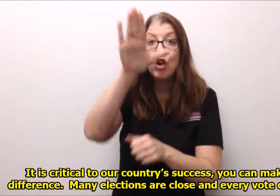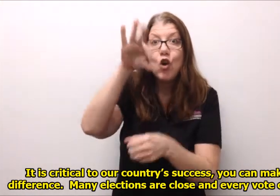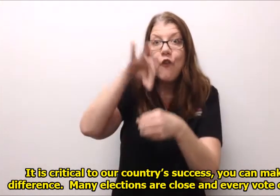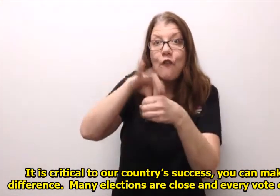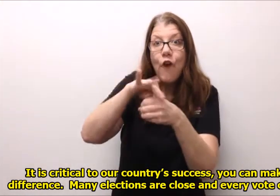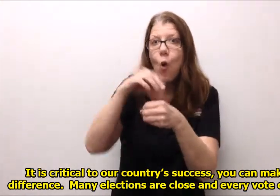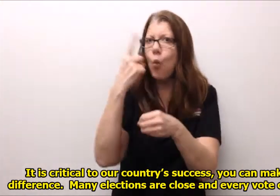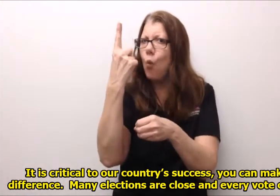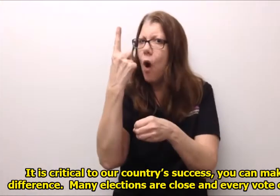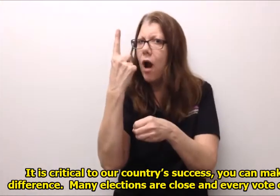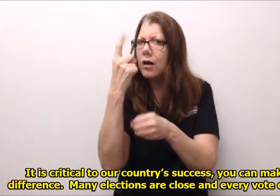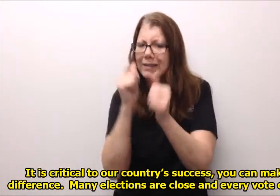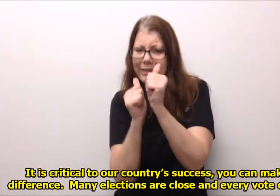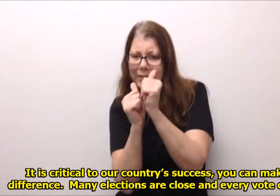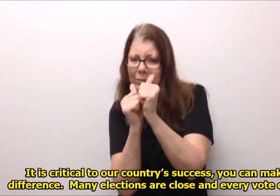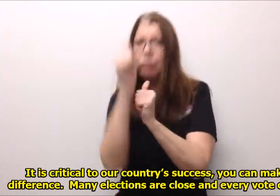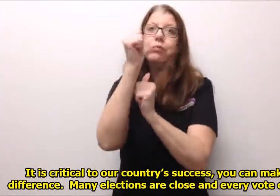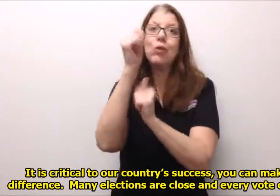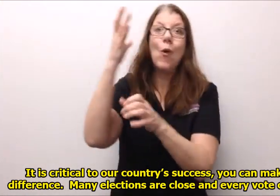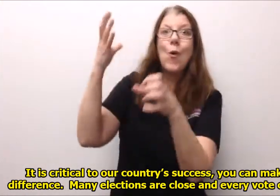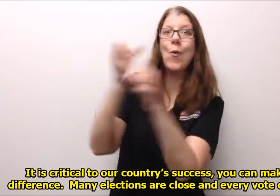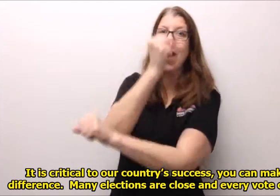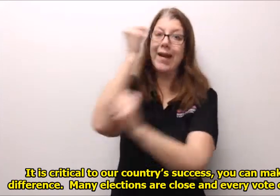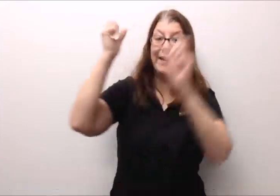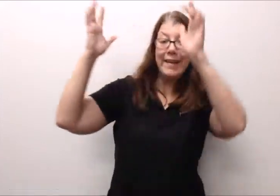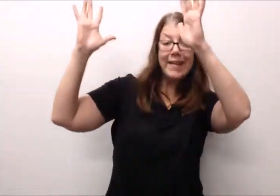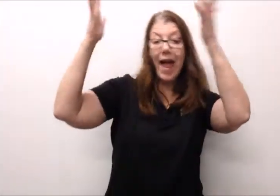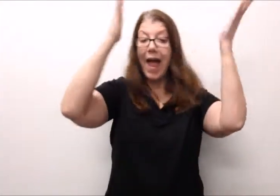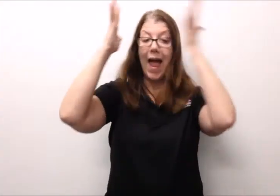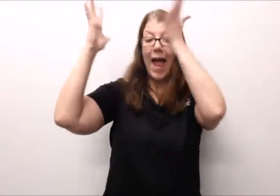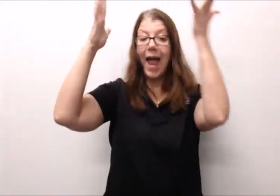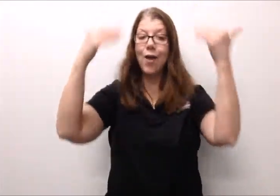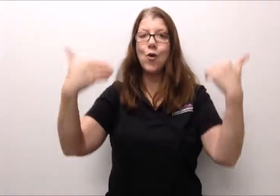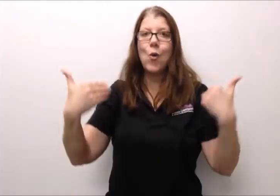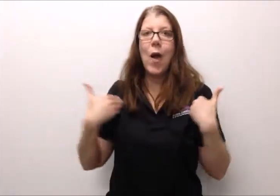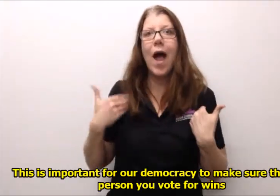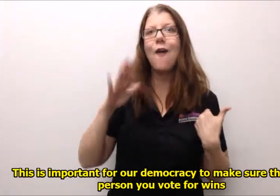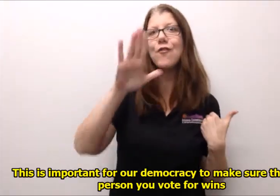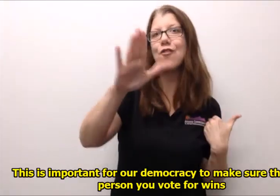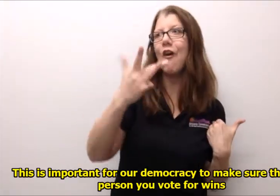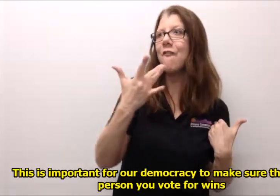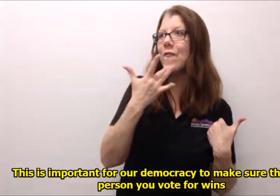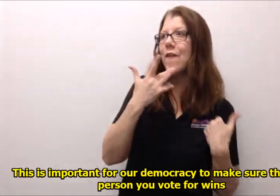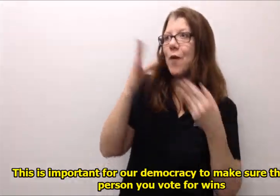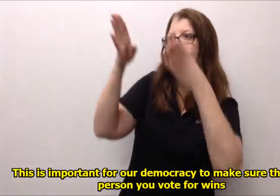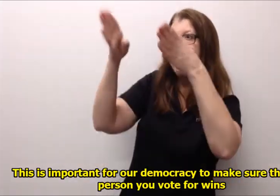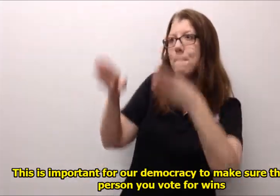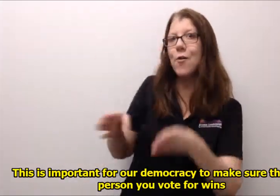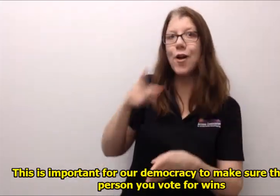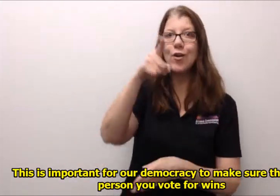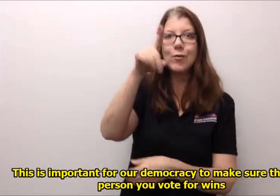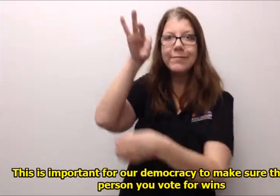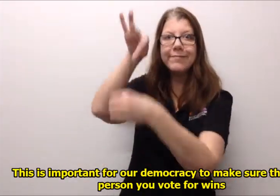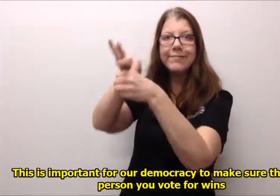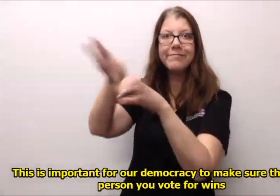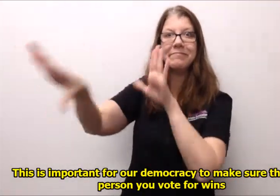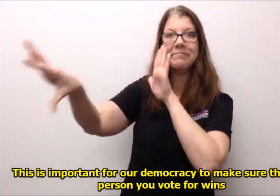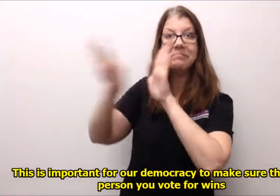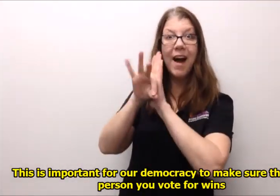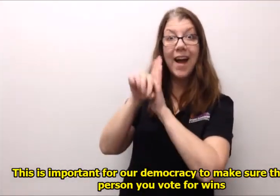and every vote counts this is important for our democracy to make sure that the